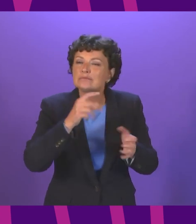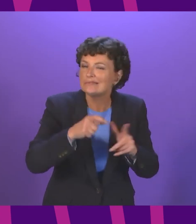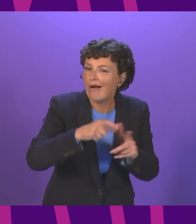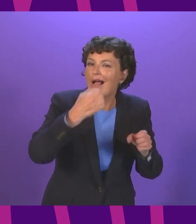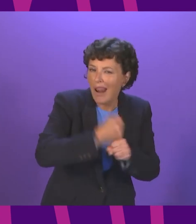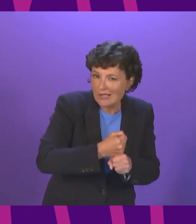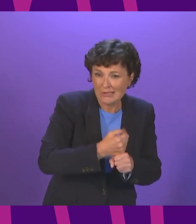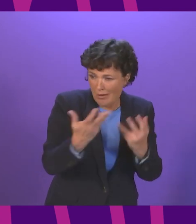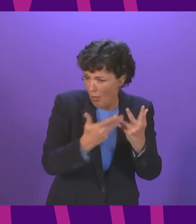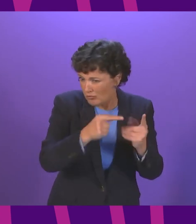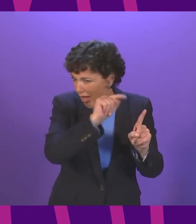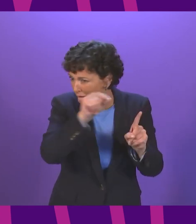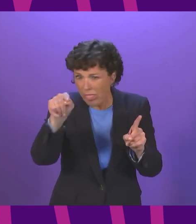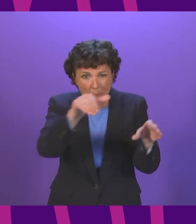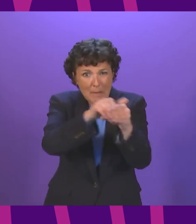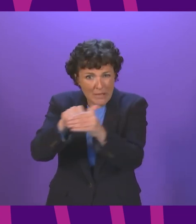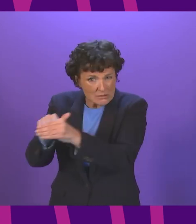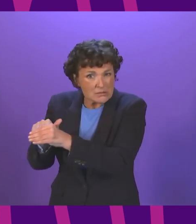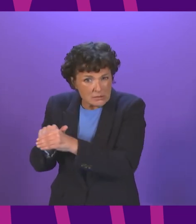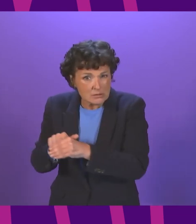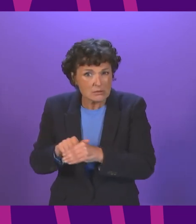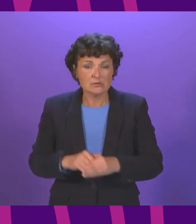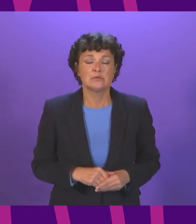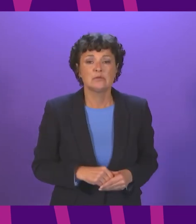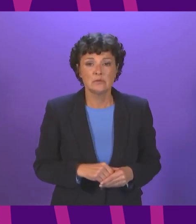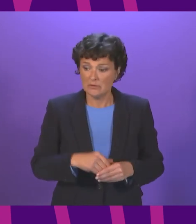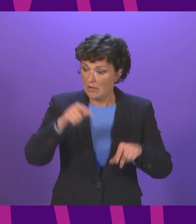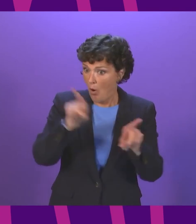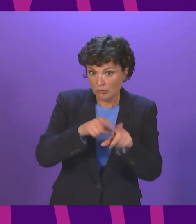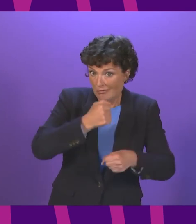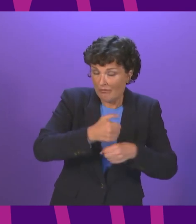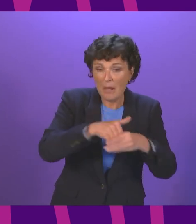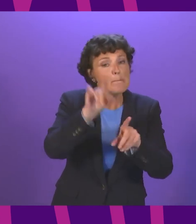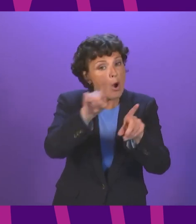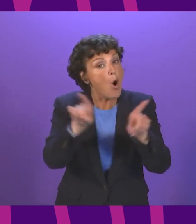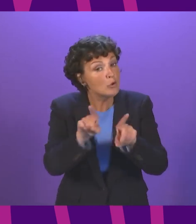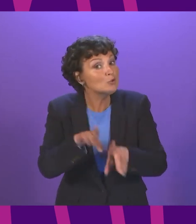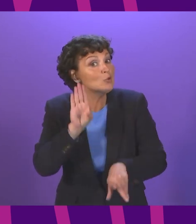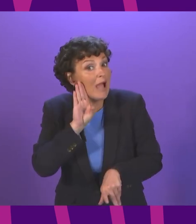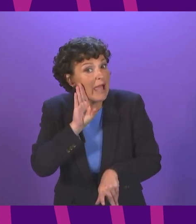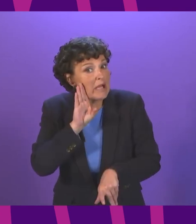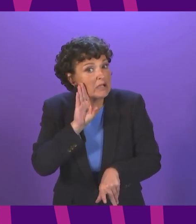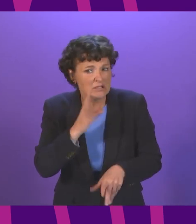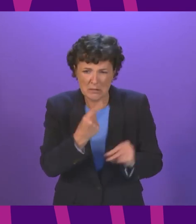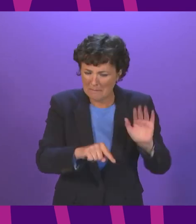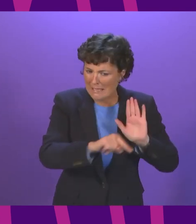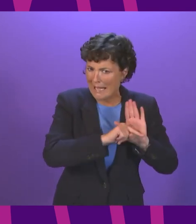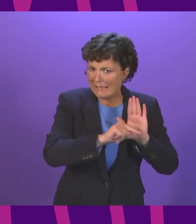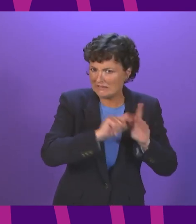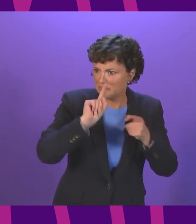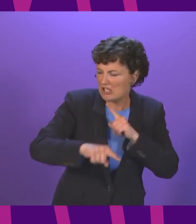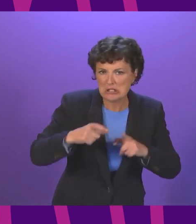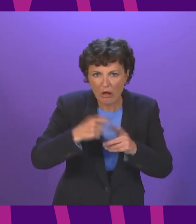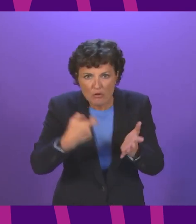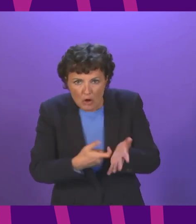from a number of the government's members in the chamber but we've also heard some negative reactions from Douglas